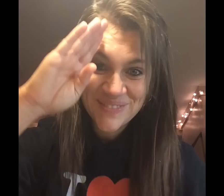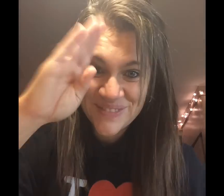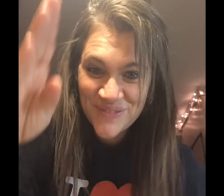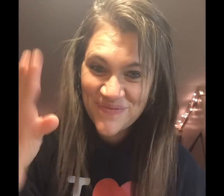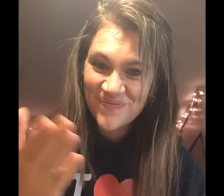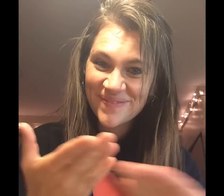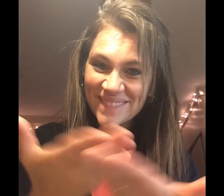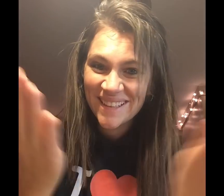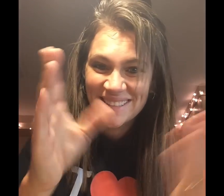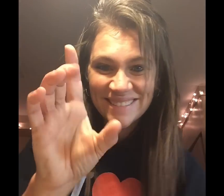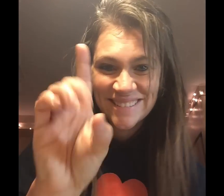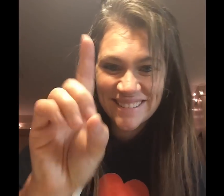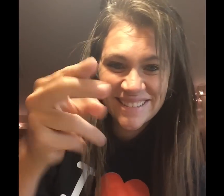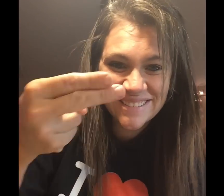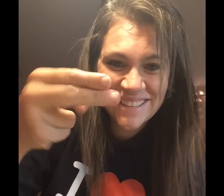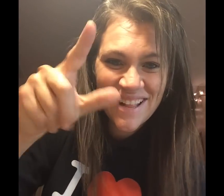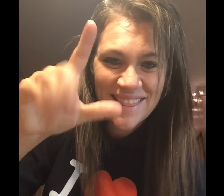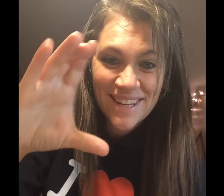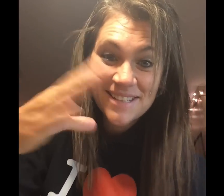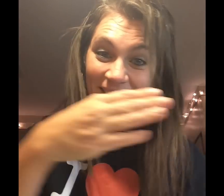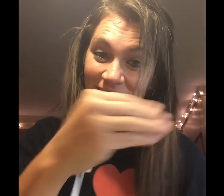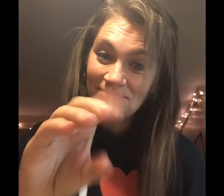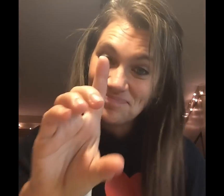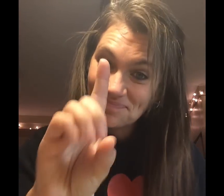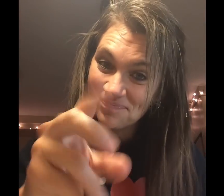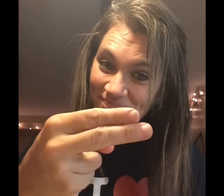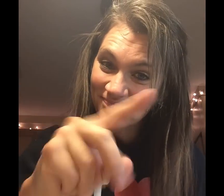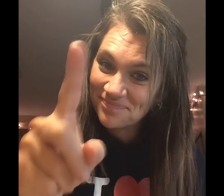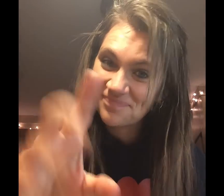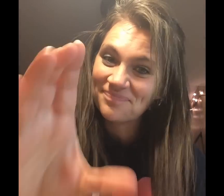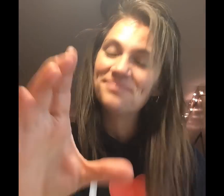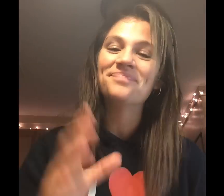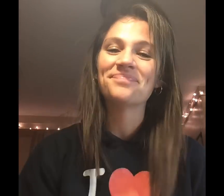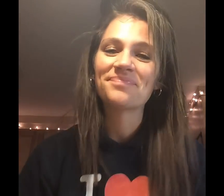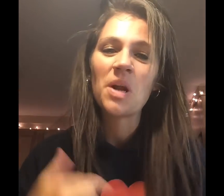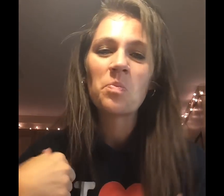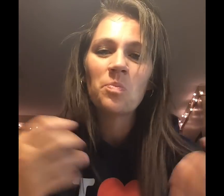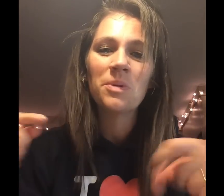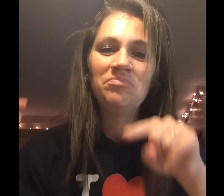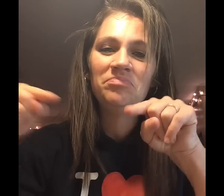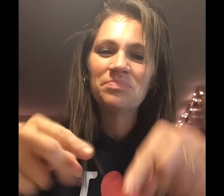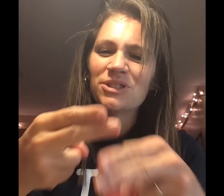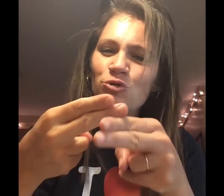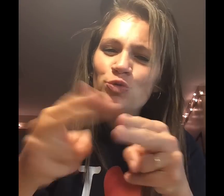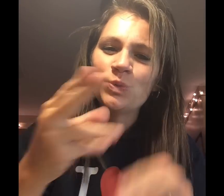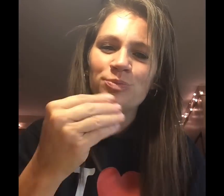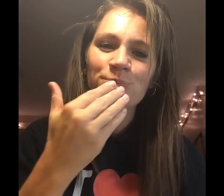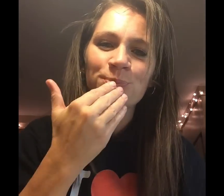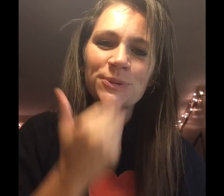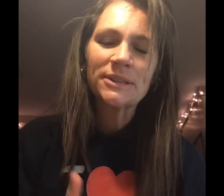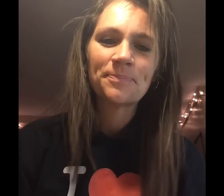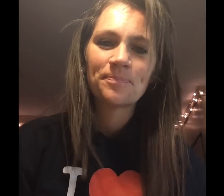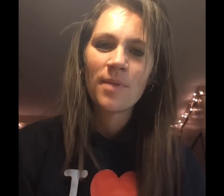Here's the mouth and nose, yeah, show me teeth and toes, teeth and toes.